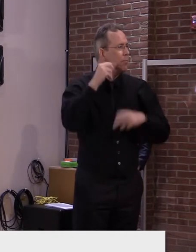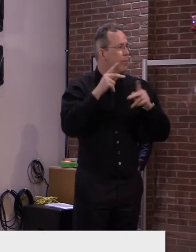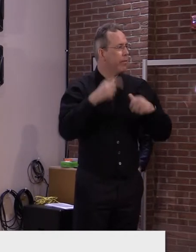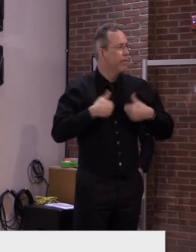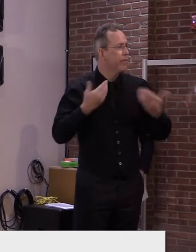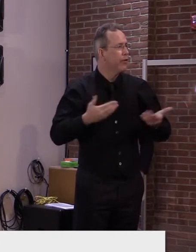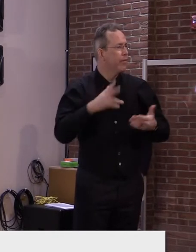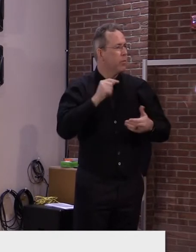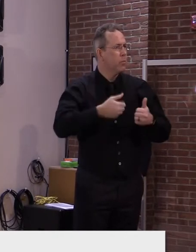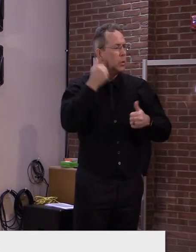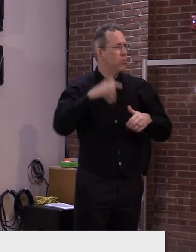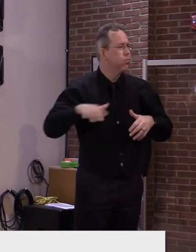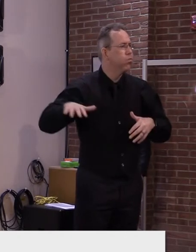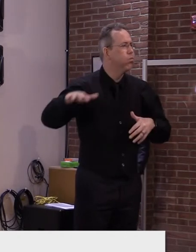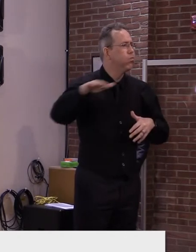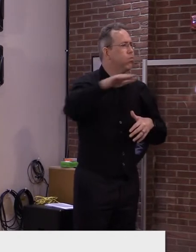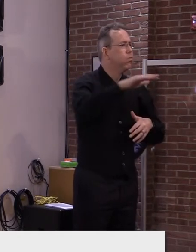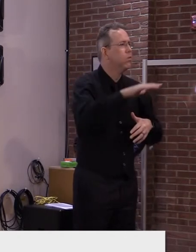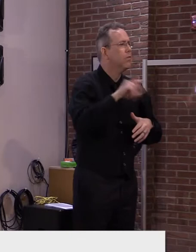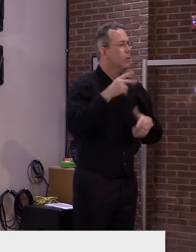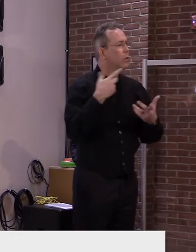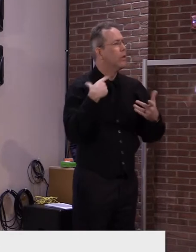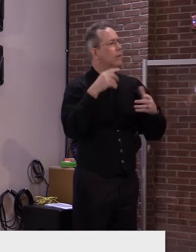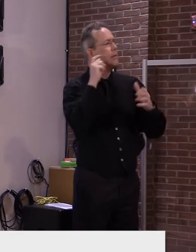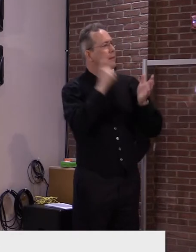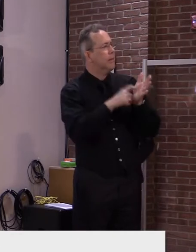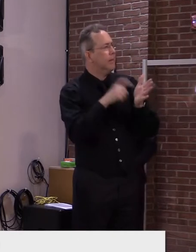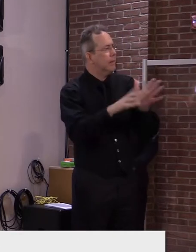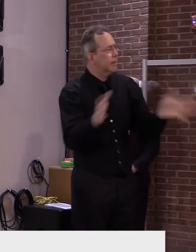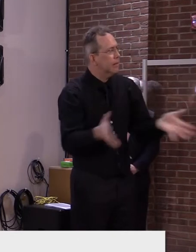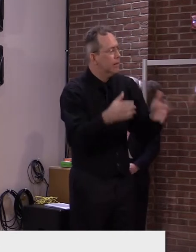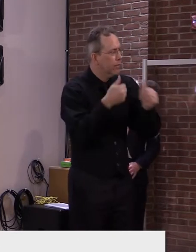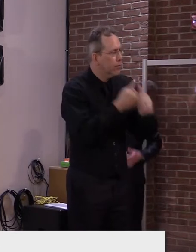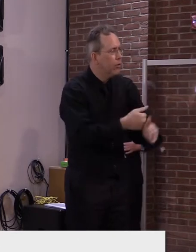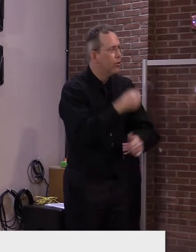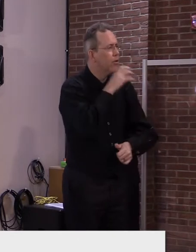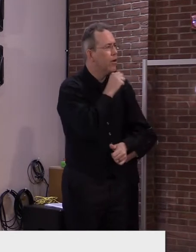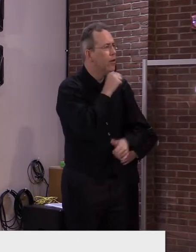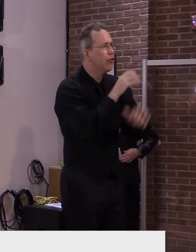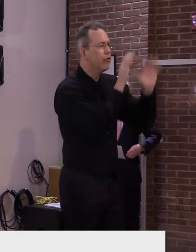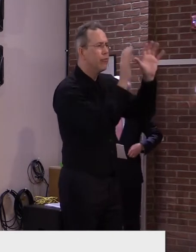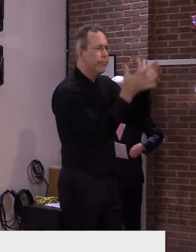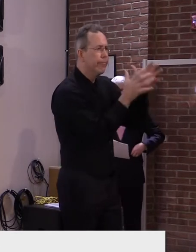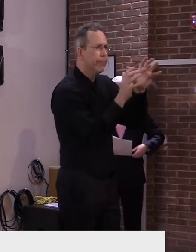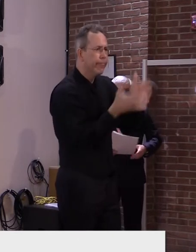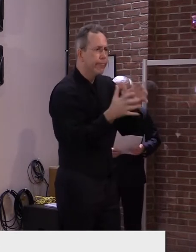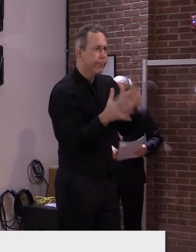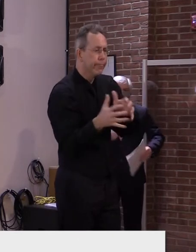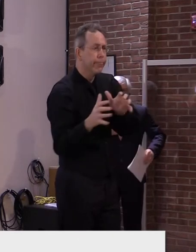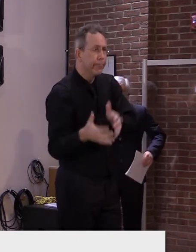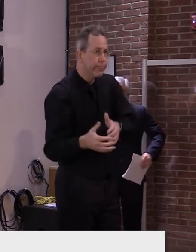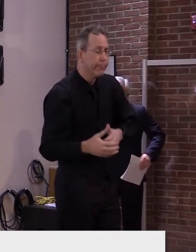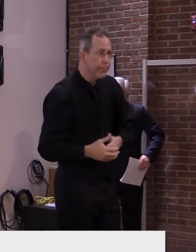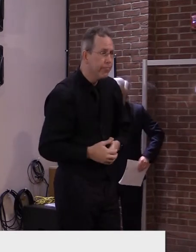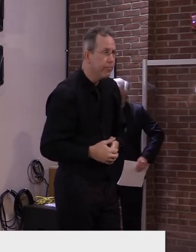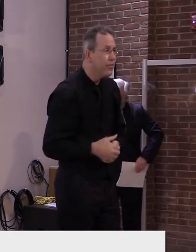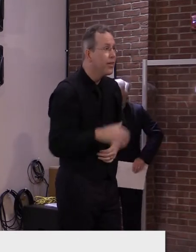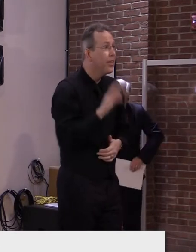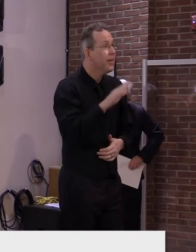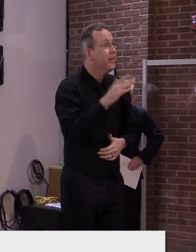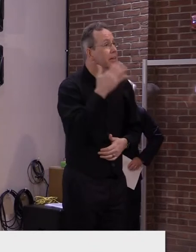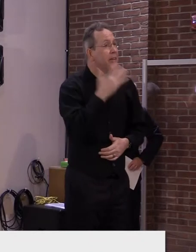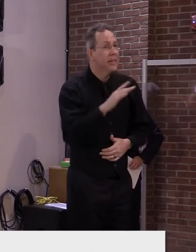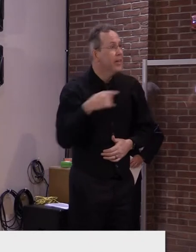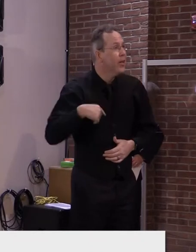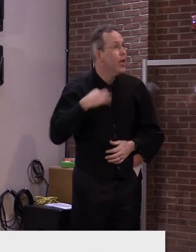even that more important. Fortunately, we're making great progress and since we opened registration to those